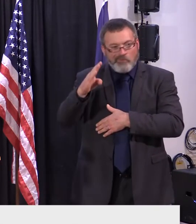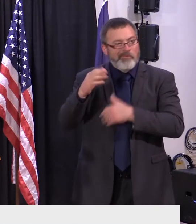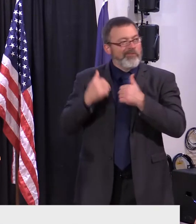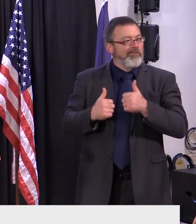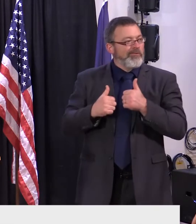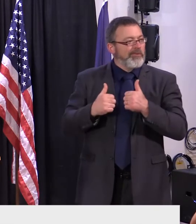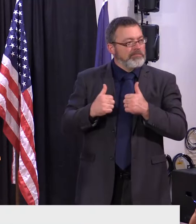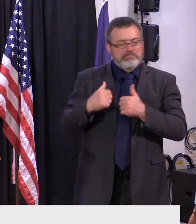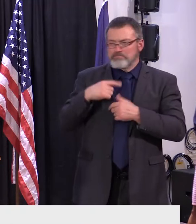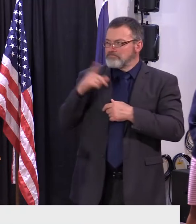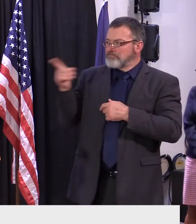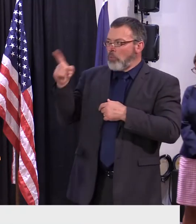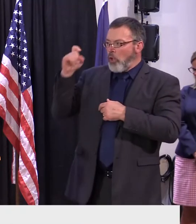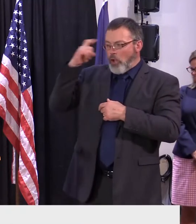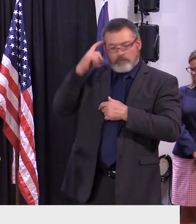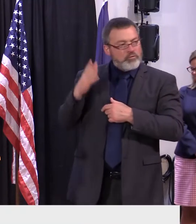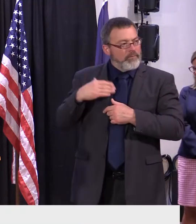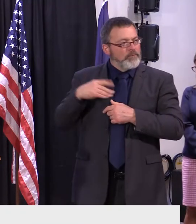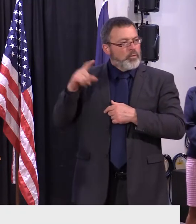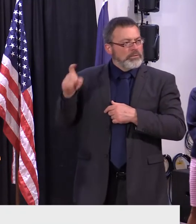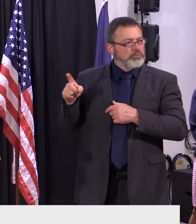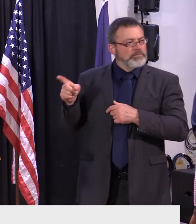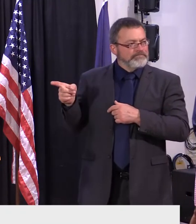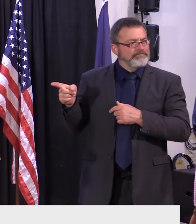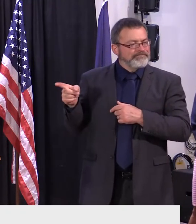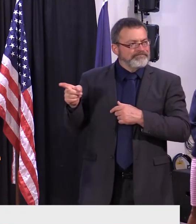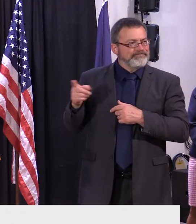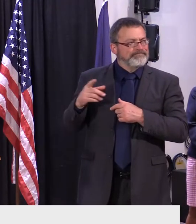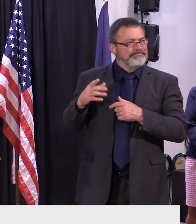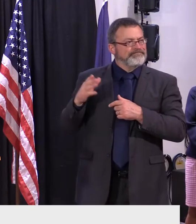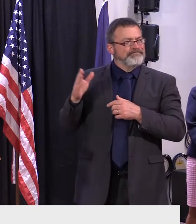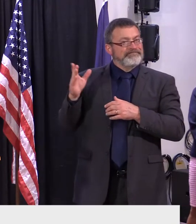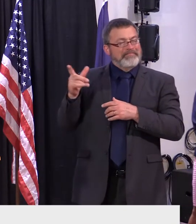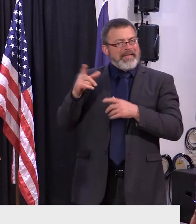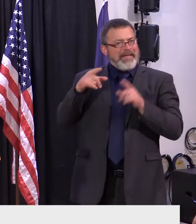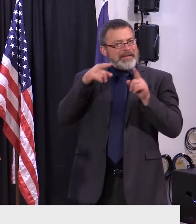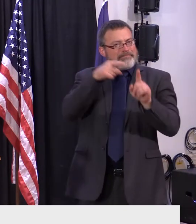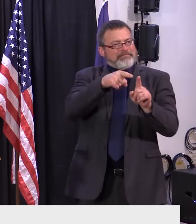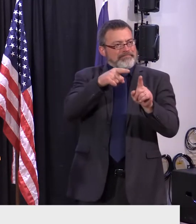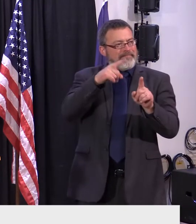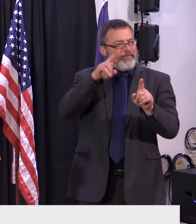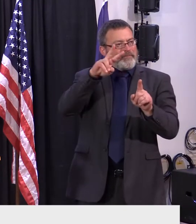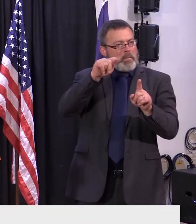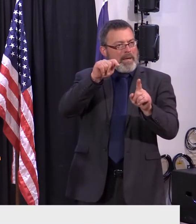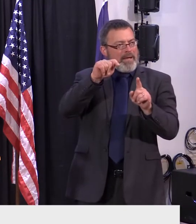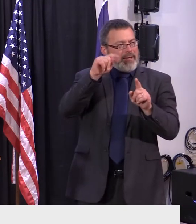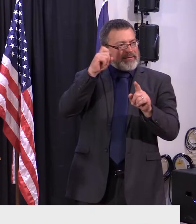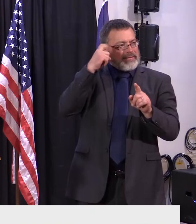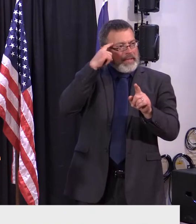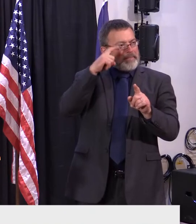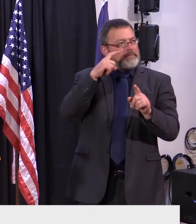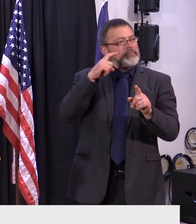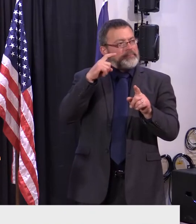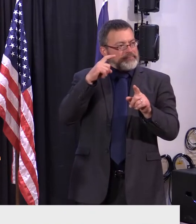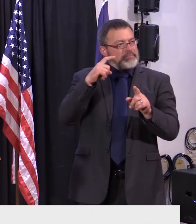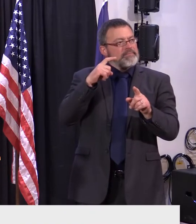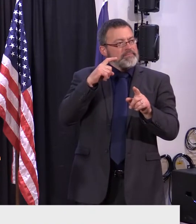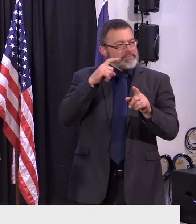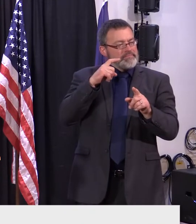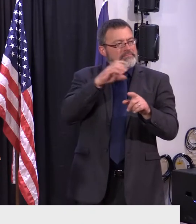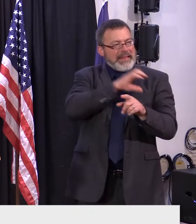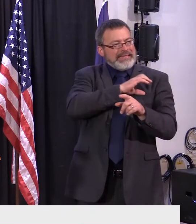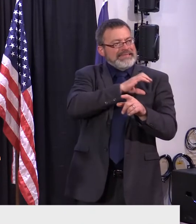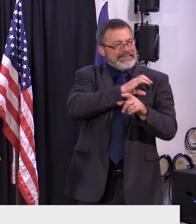noticed recently that the state police has done a couple of saturation patrols on i-89 in central